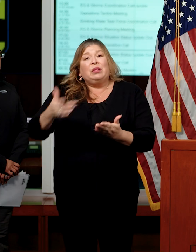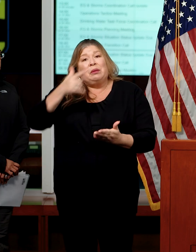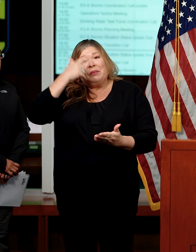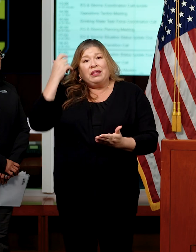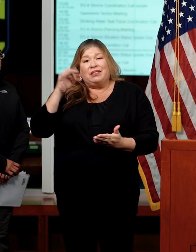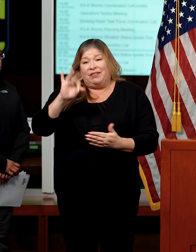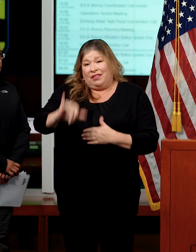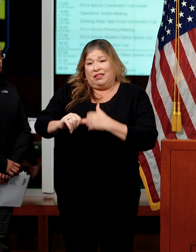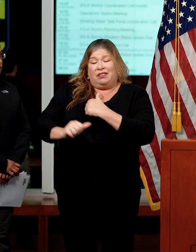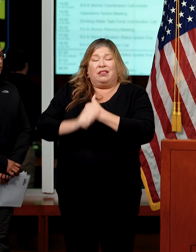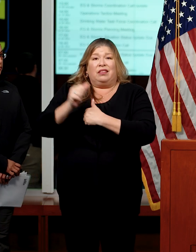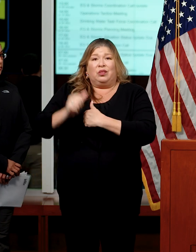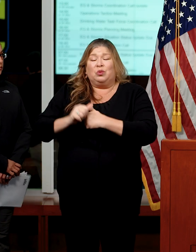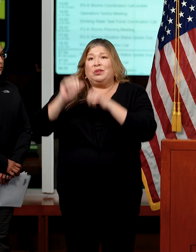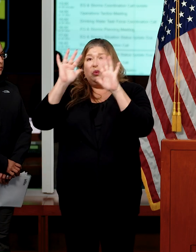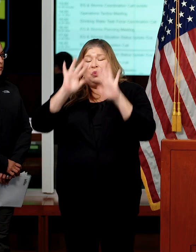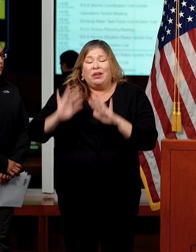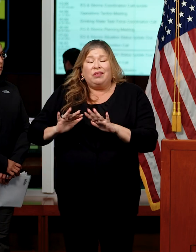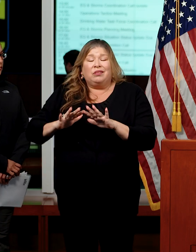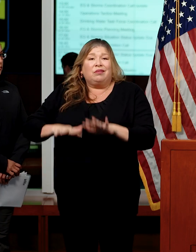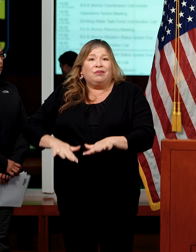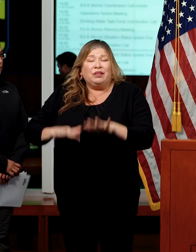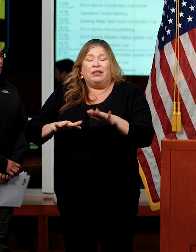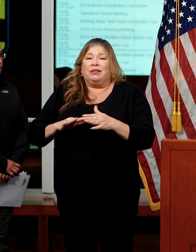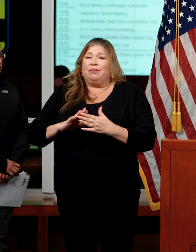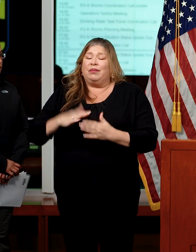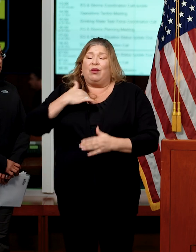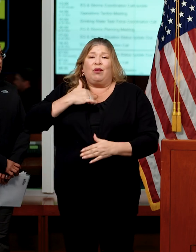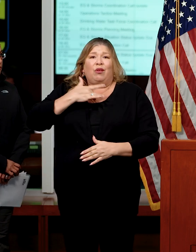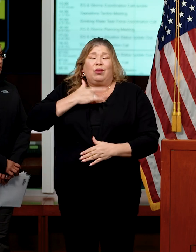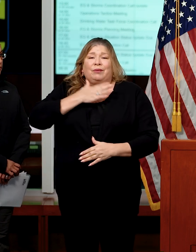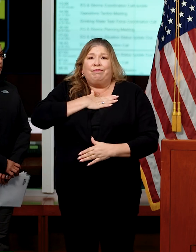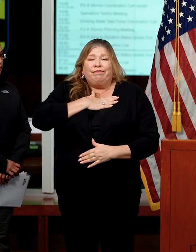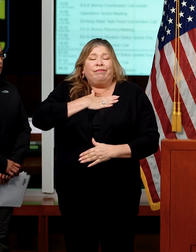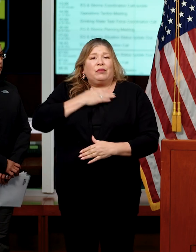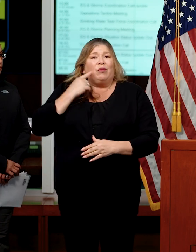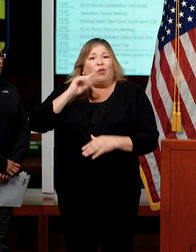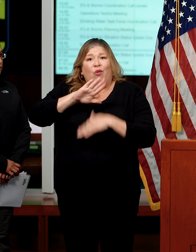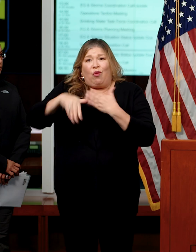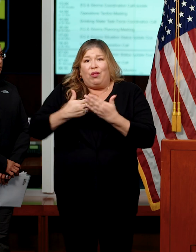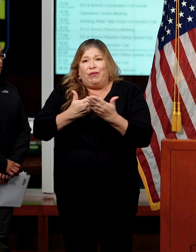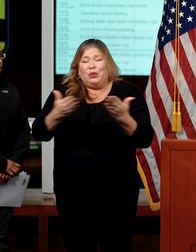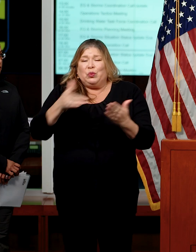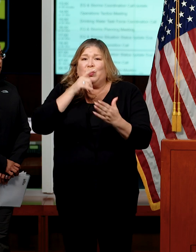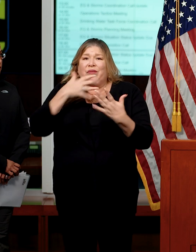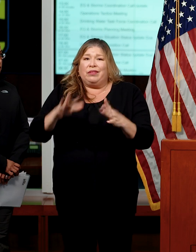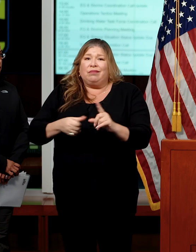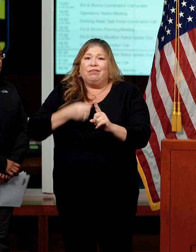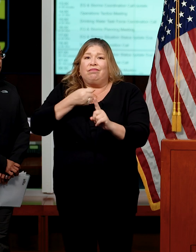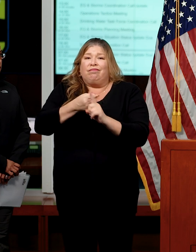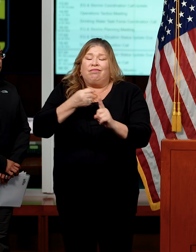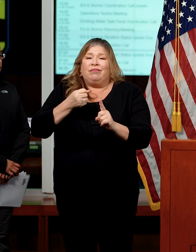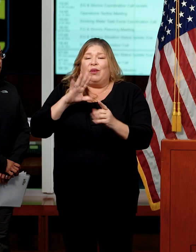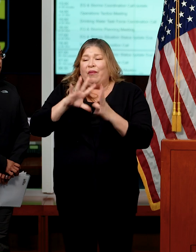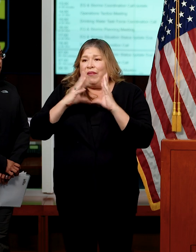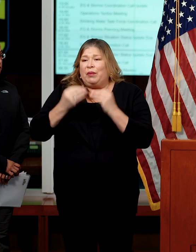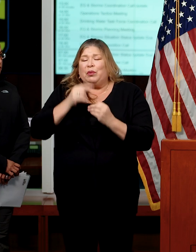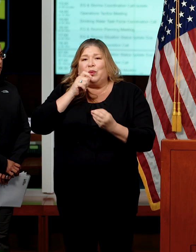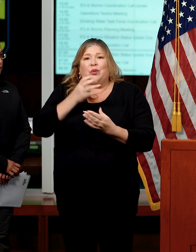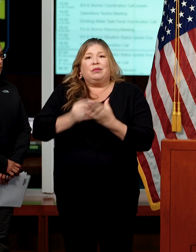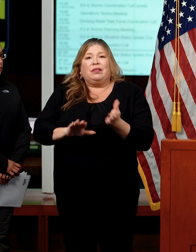of these dangerous storms, and that our hearts and our prayers go out to everybody who has been impacted by this event.